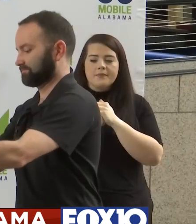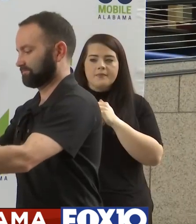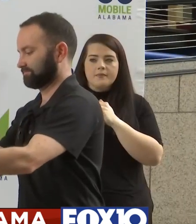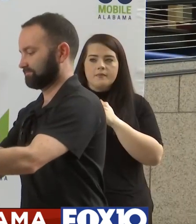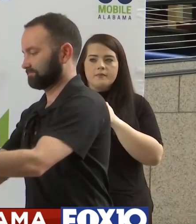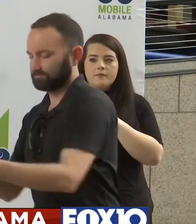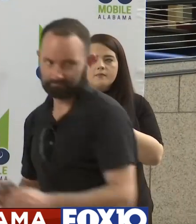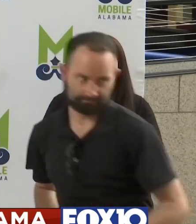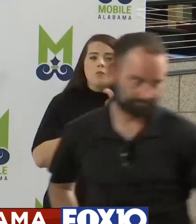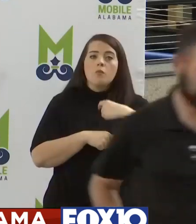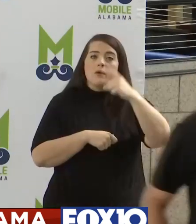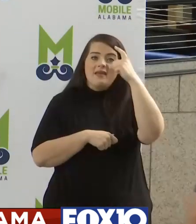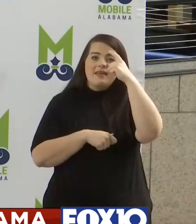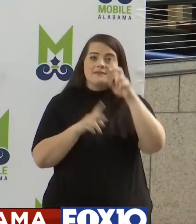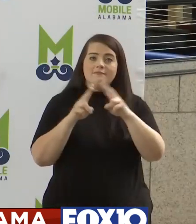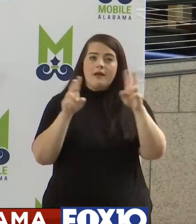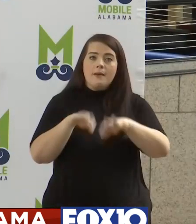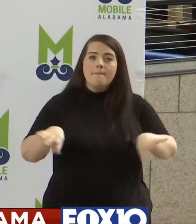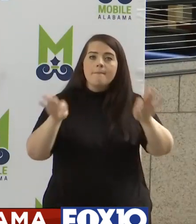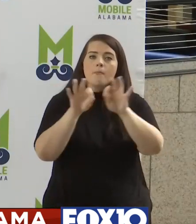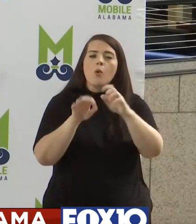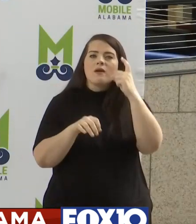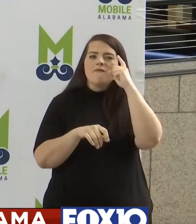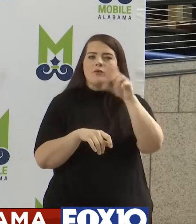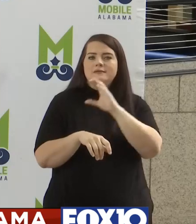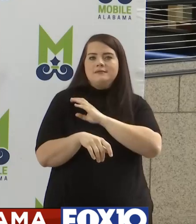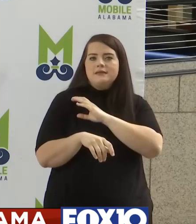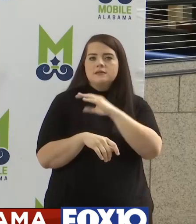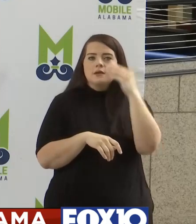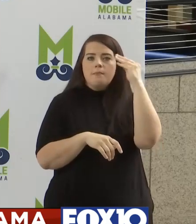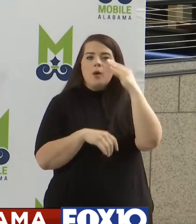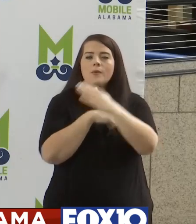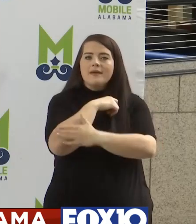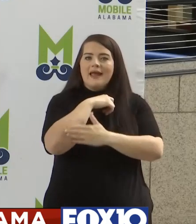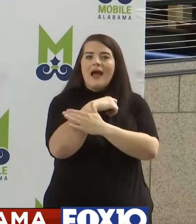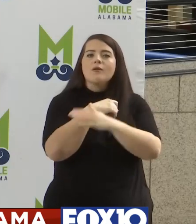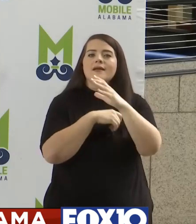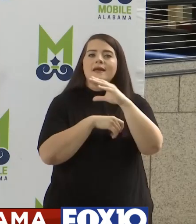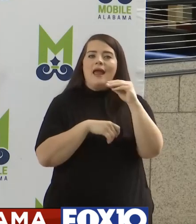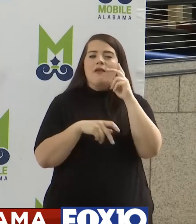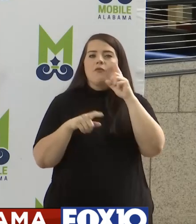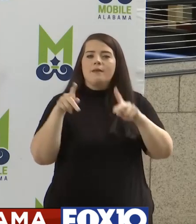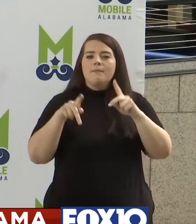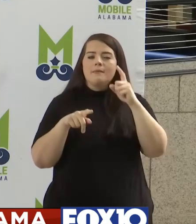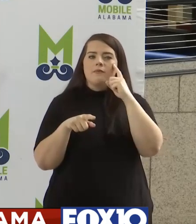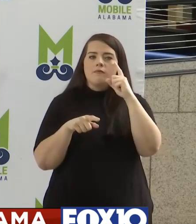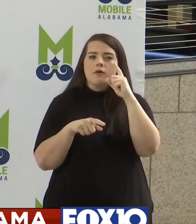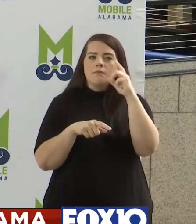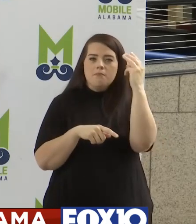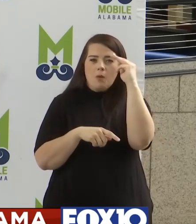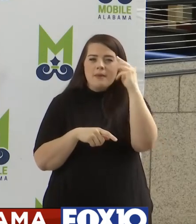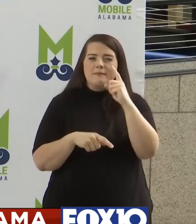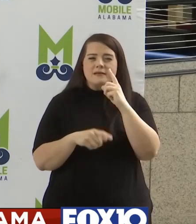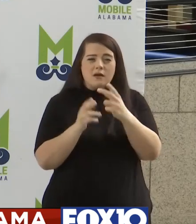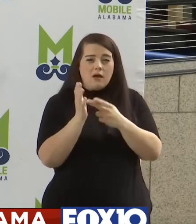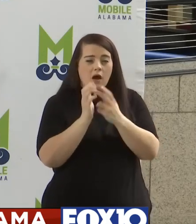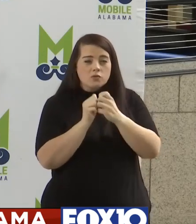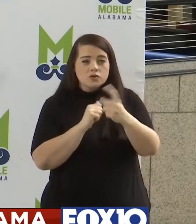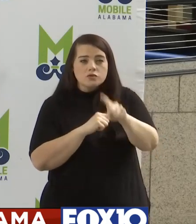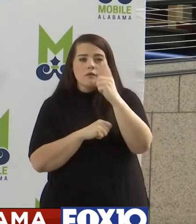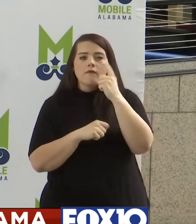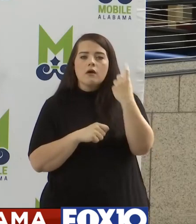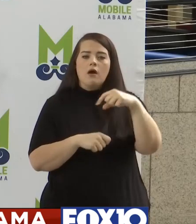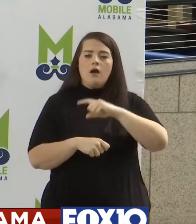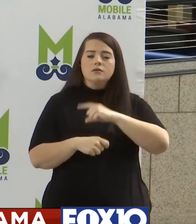the citizens of Mobile County and the City of Mobile because really the way for us to